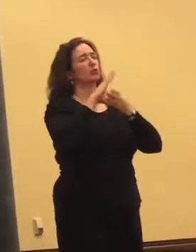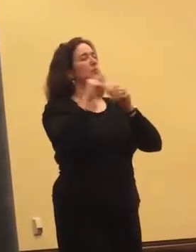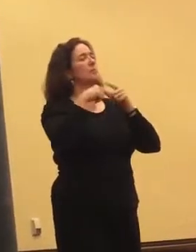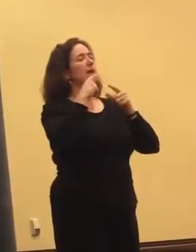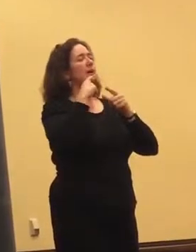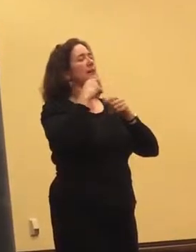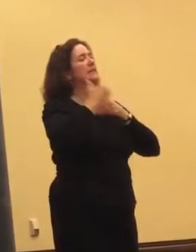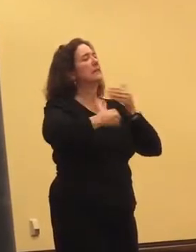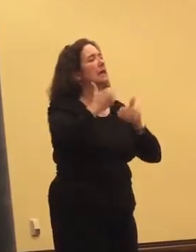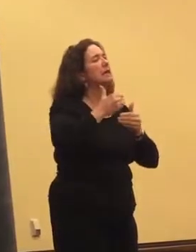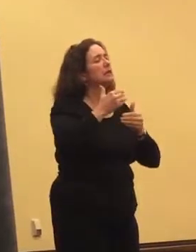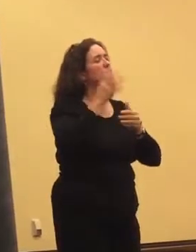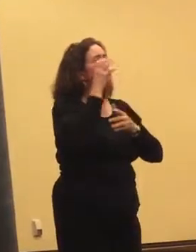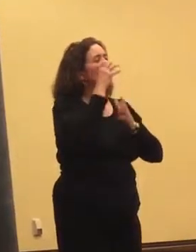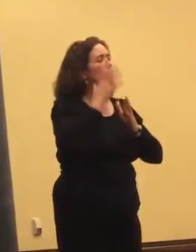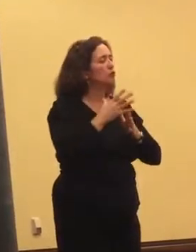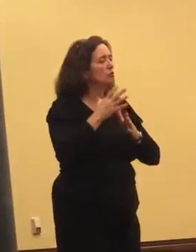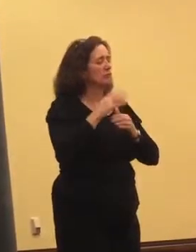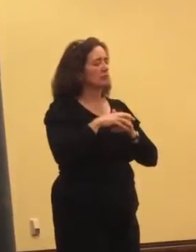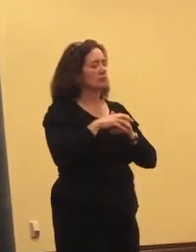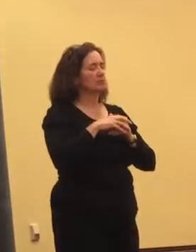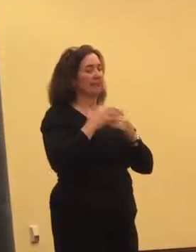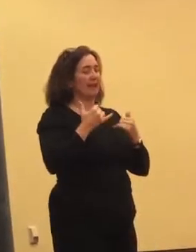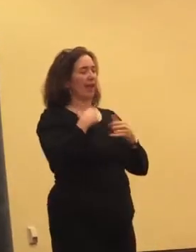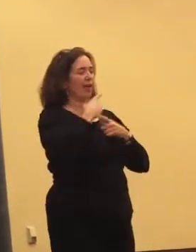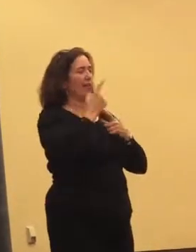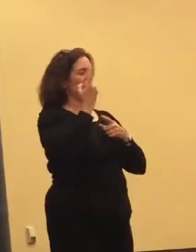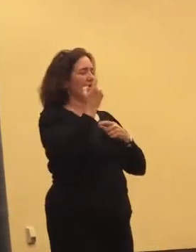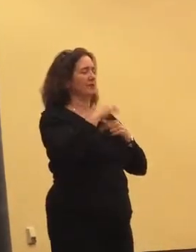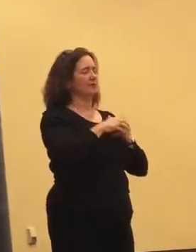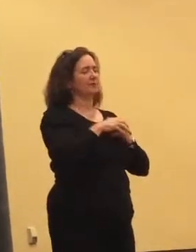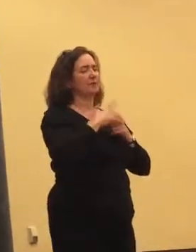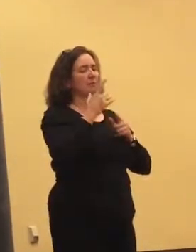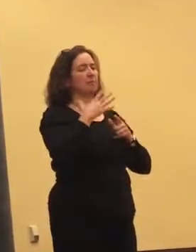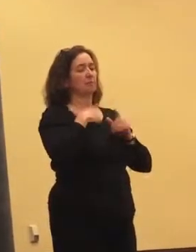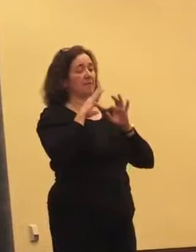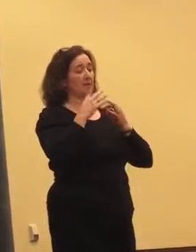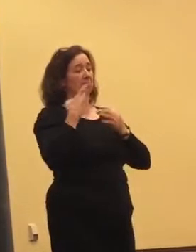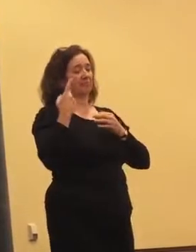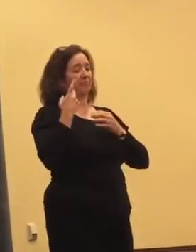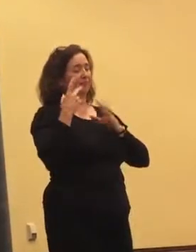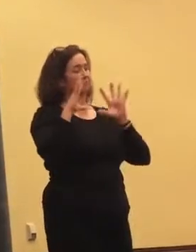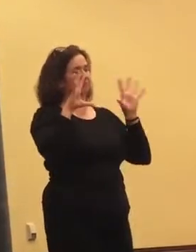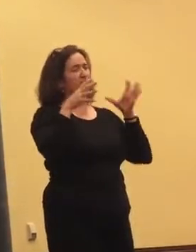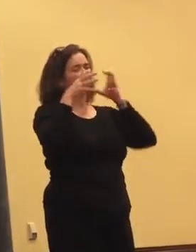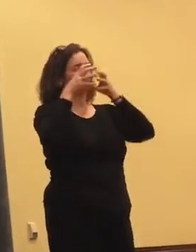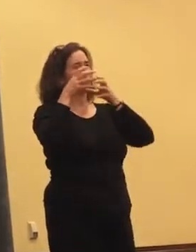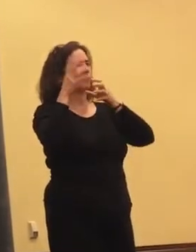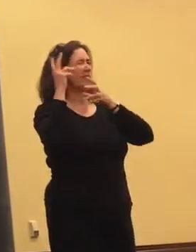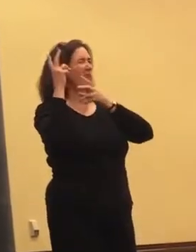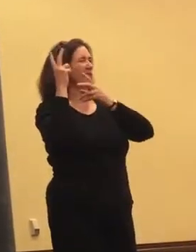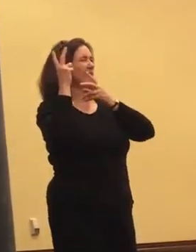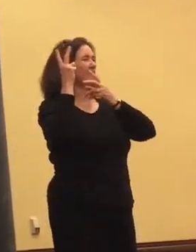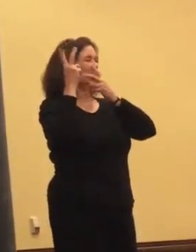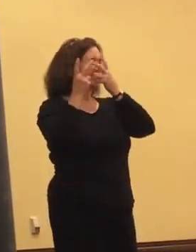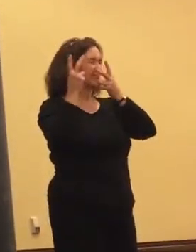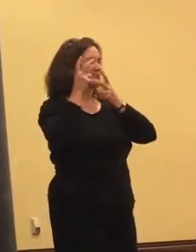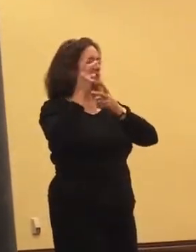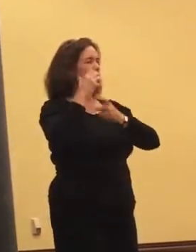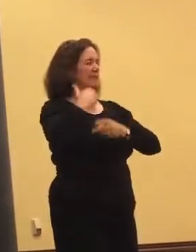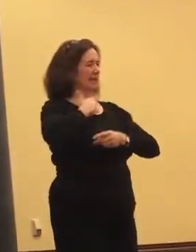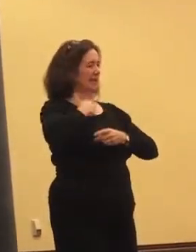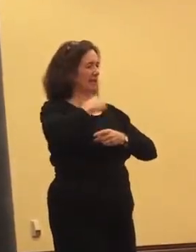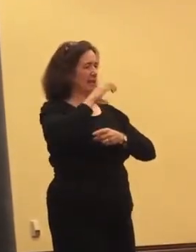My family was returning from a vacation in Ontario, Canada. We had just started up a huge